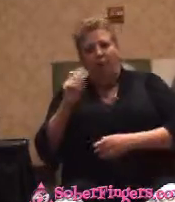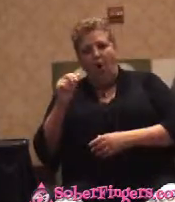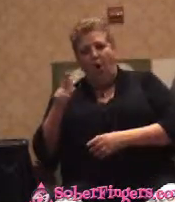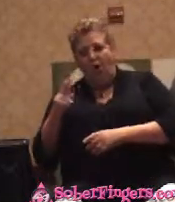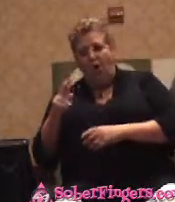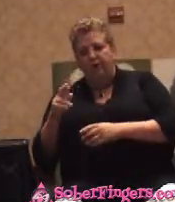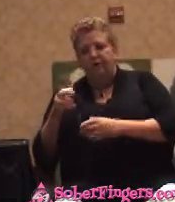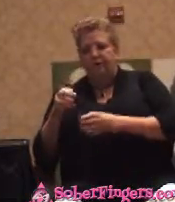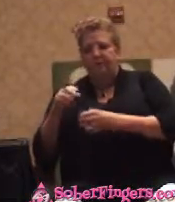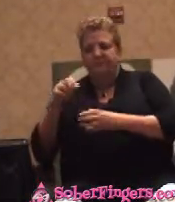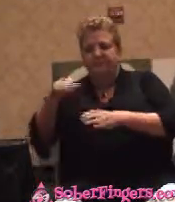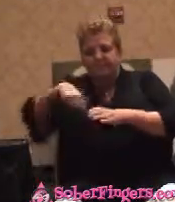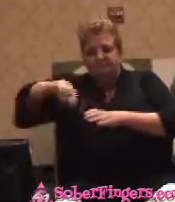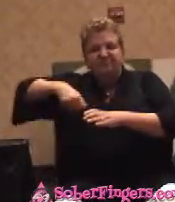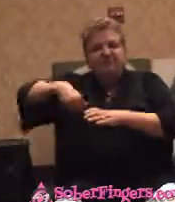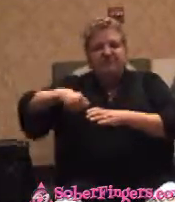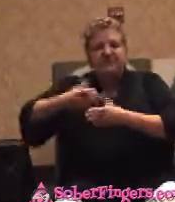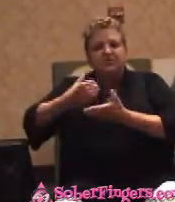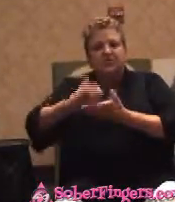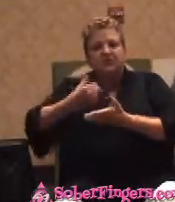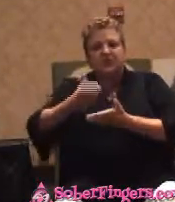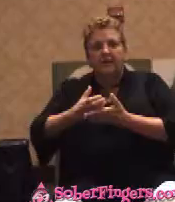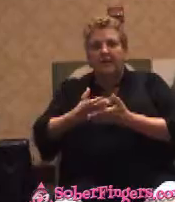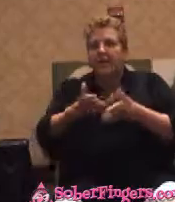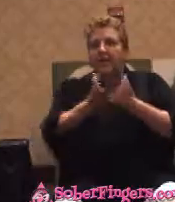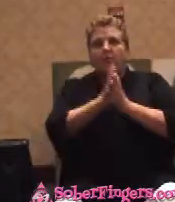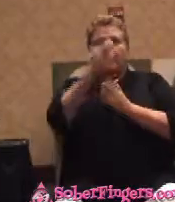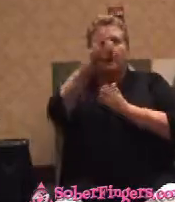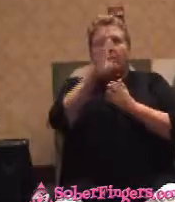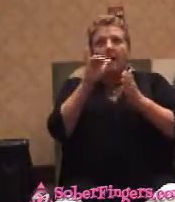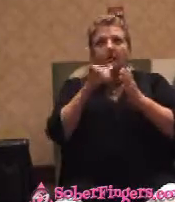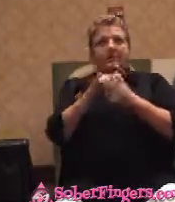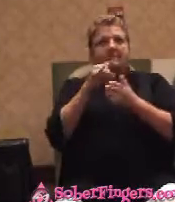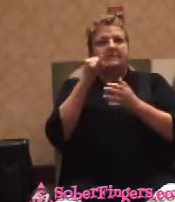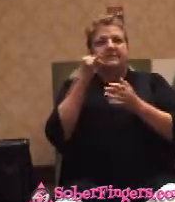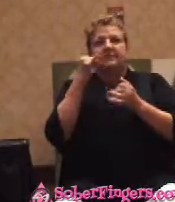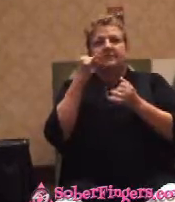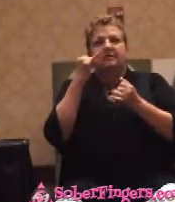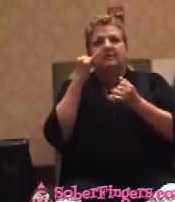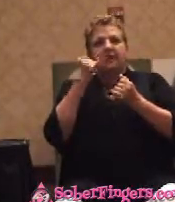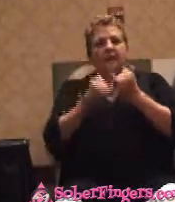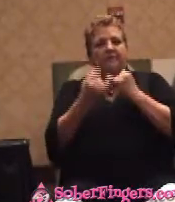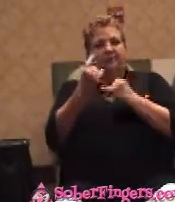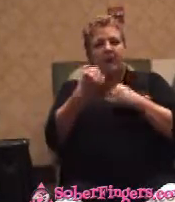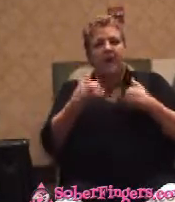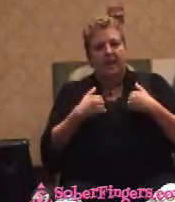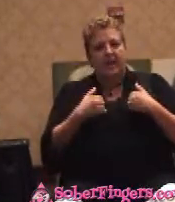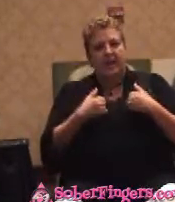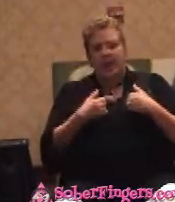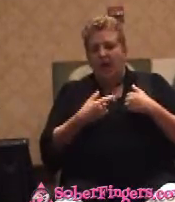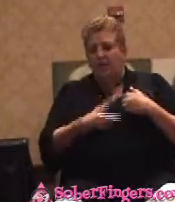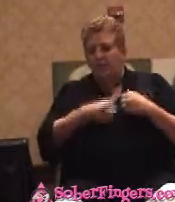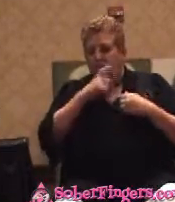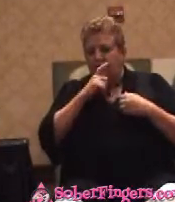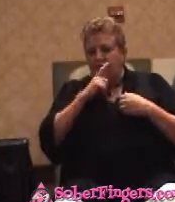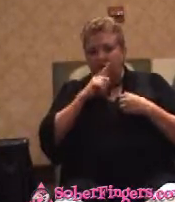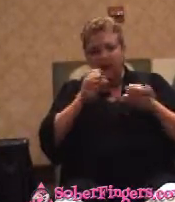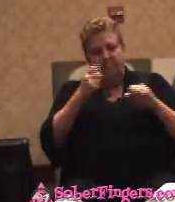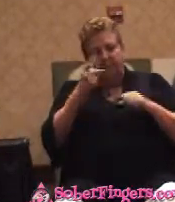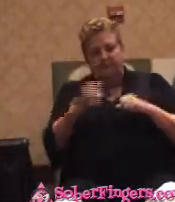Praise God. It's the last one I ever had because I drank it to knock myself out and it did. I woke up on January the 1st of